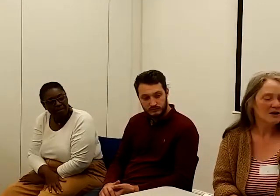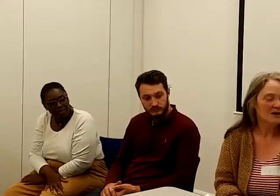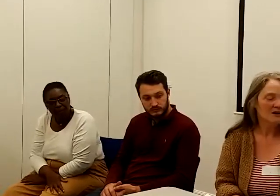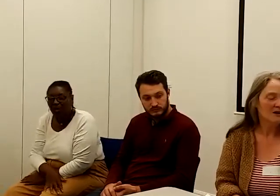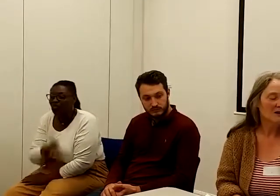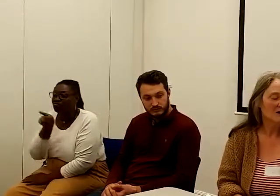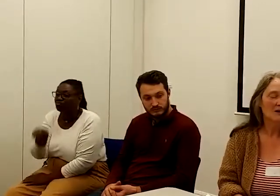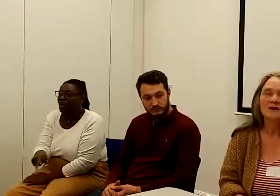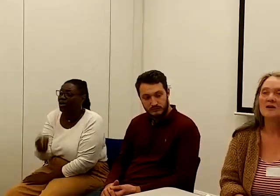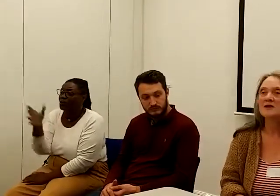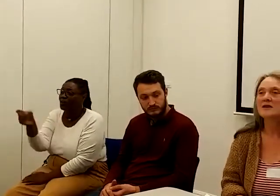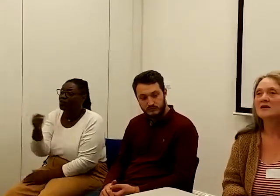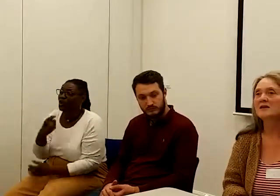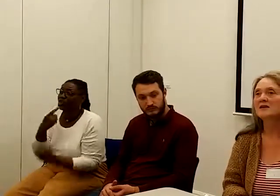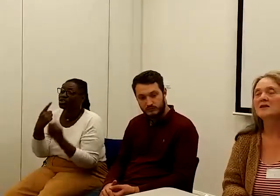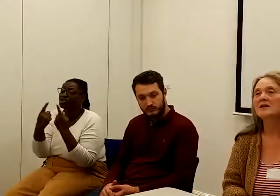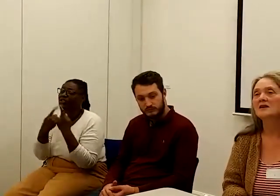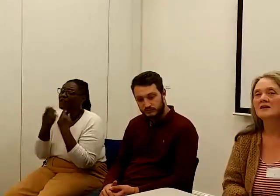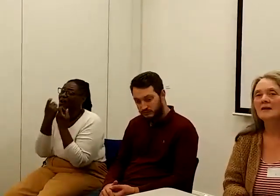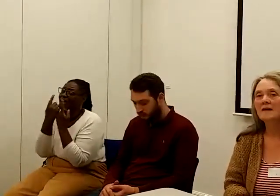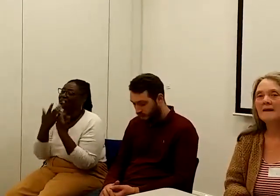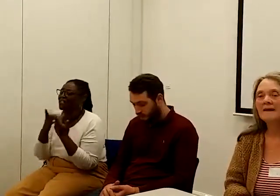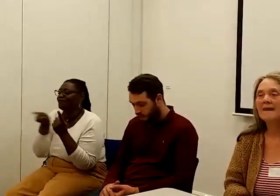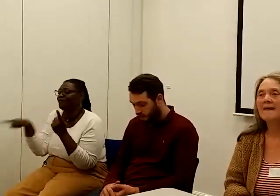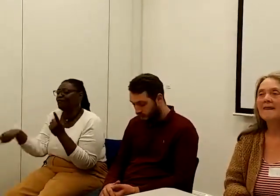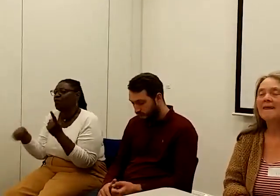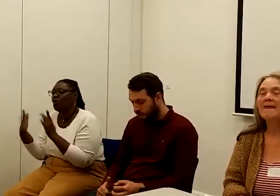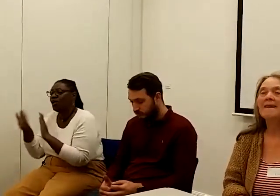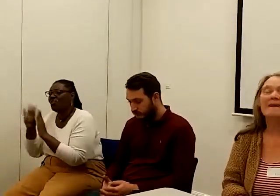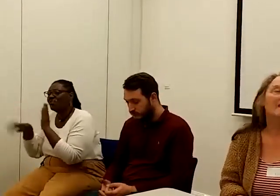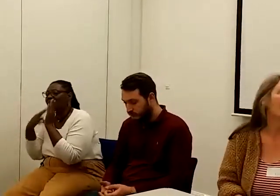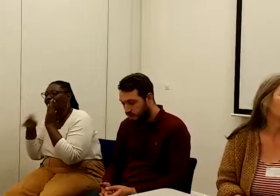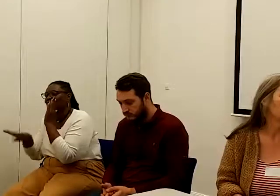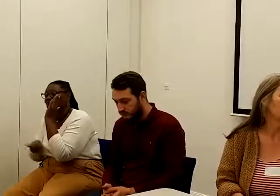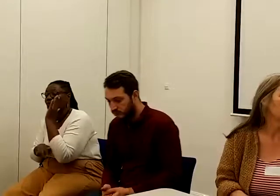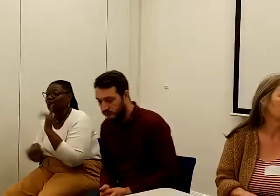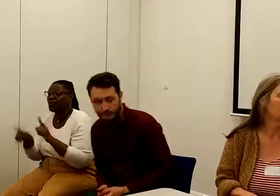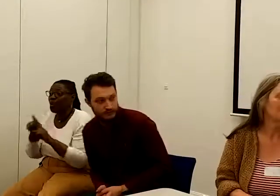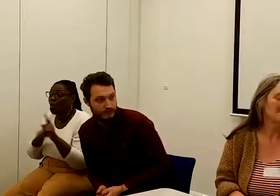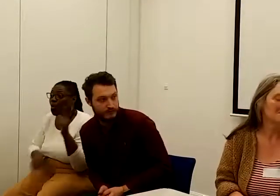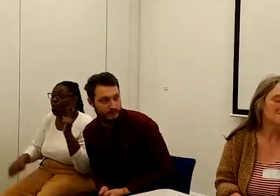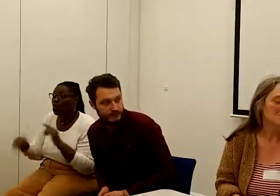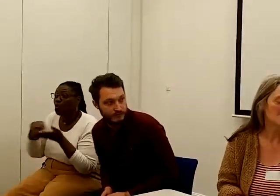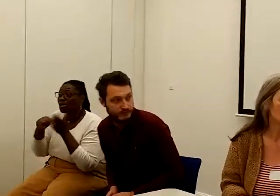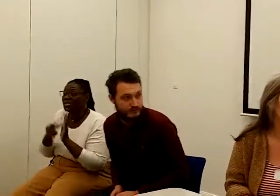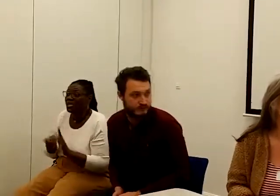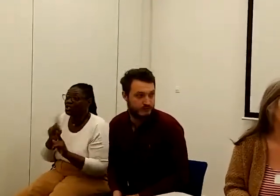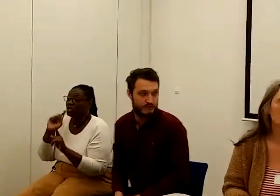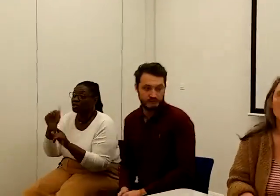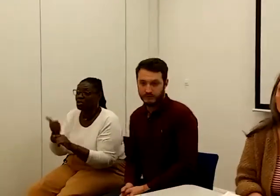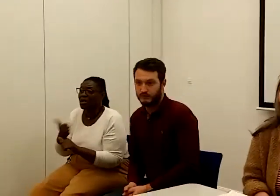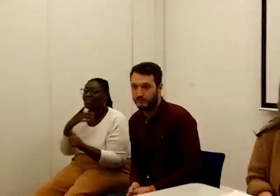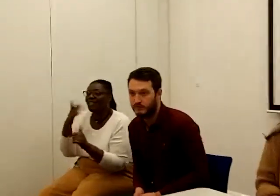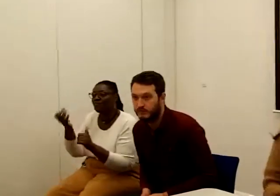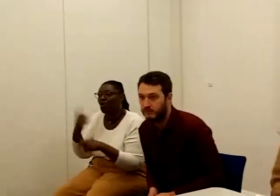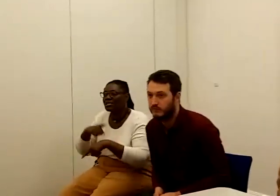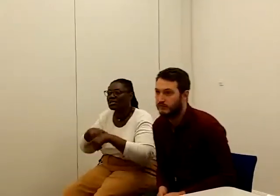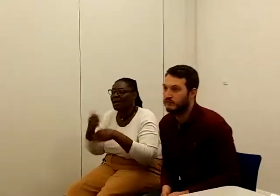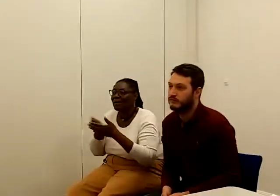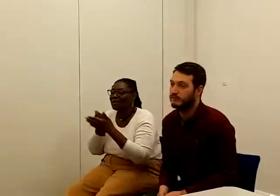ideas we take to the plenary session this afternoon. Then if all organisations could work on, and they've got a time limit here, a